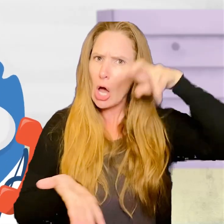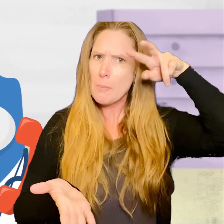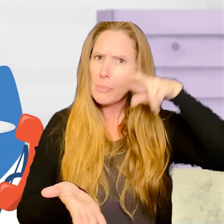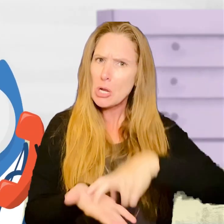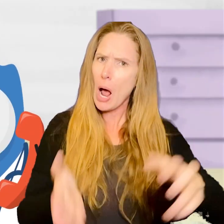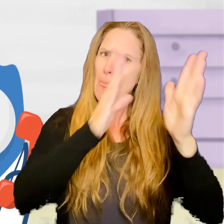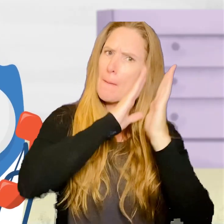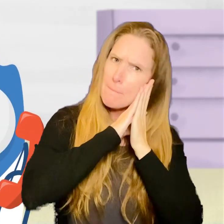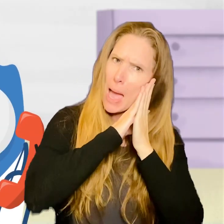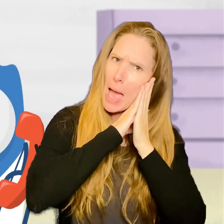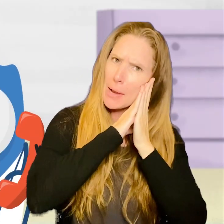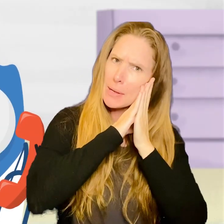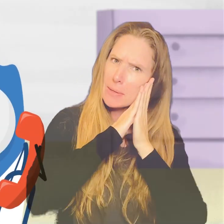jumping on the bed